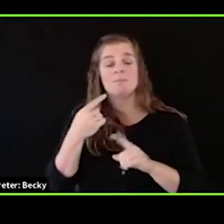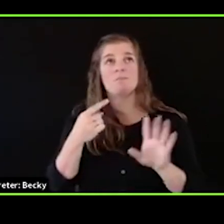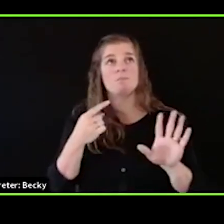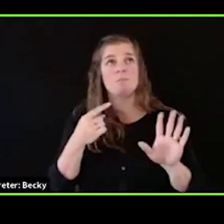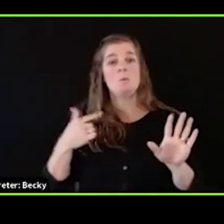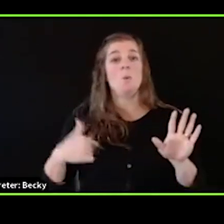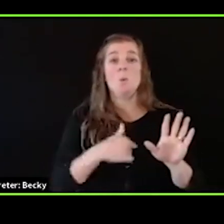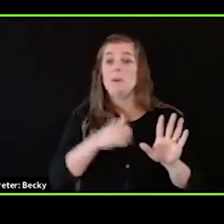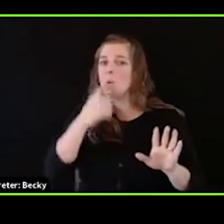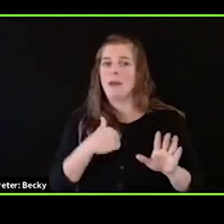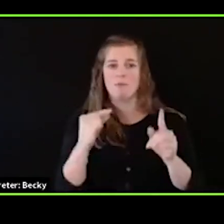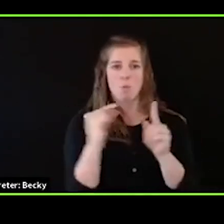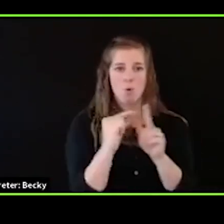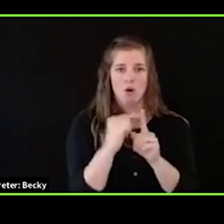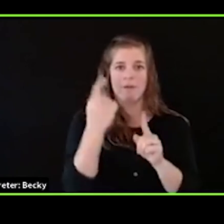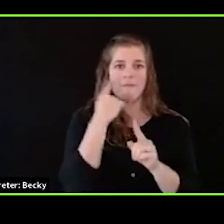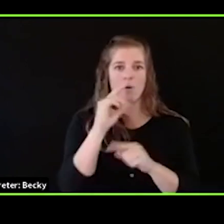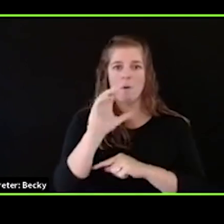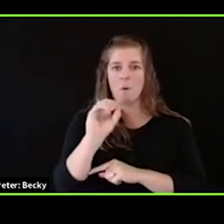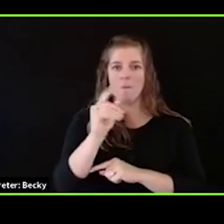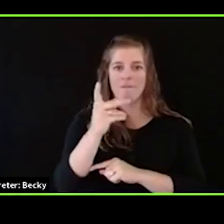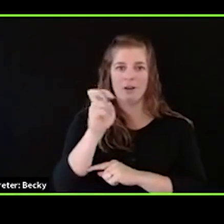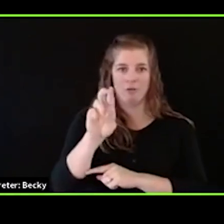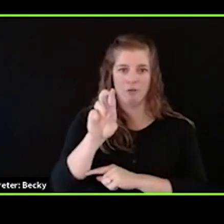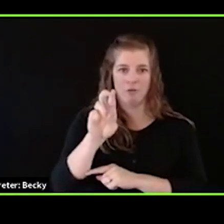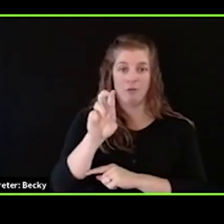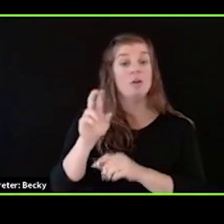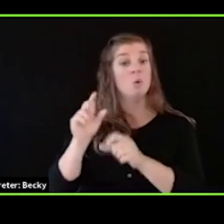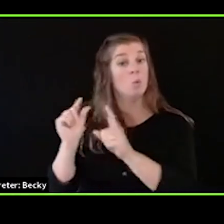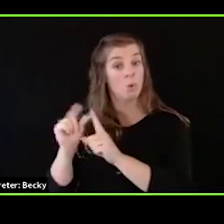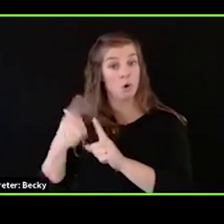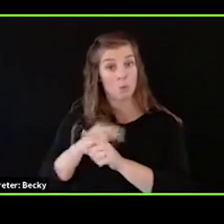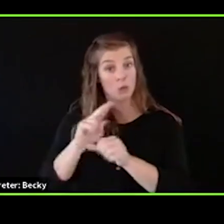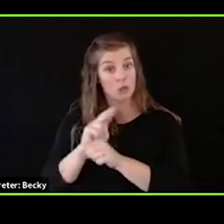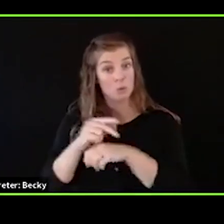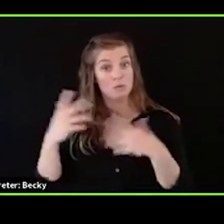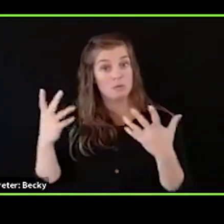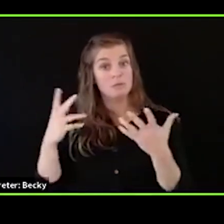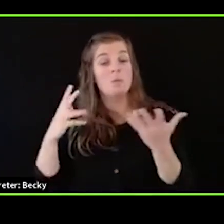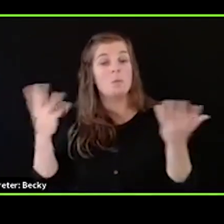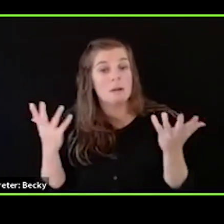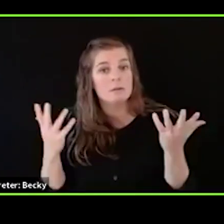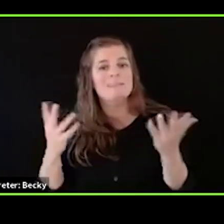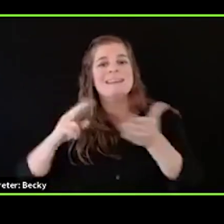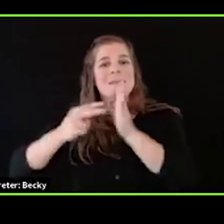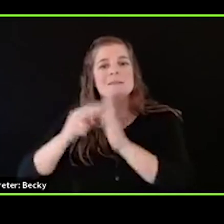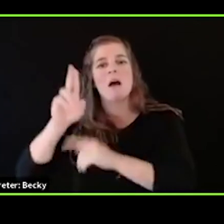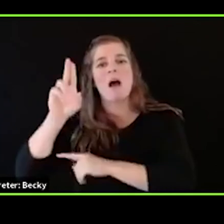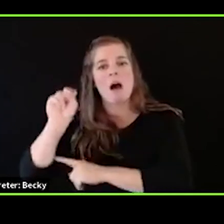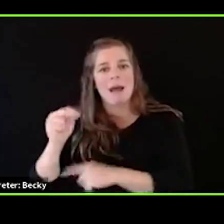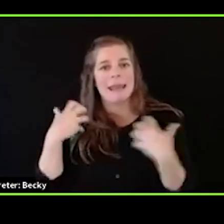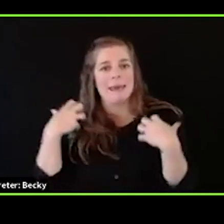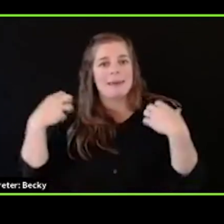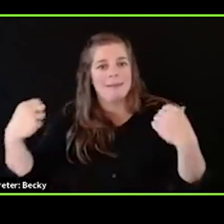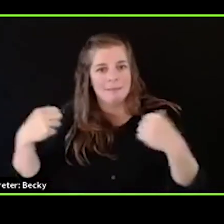have a word for offender in our language. The word we use means unhealed. So I think we